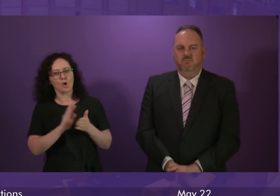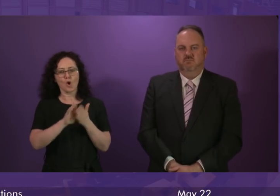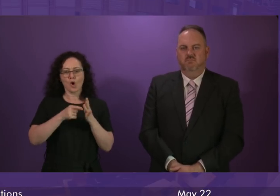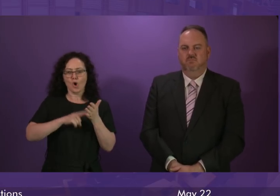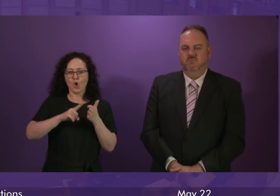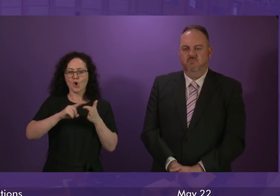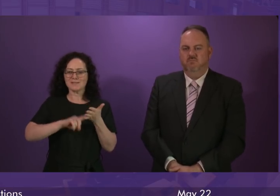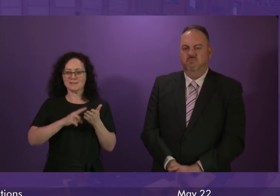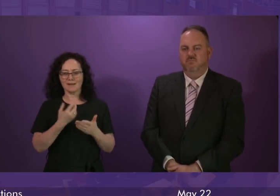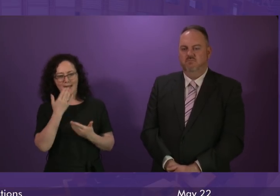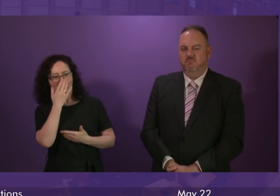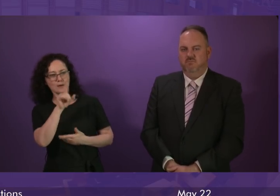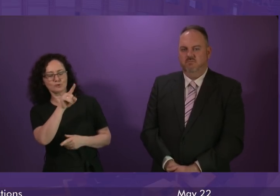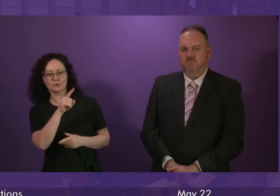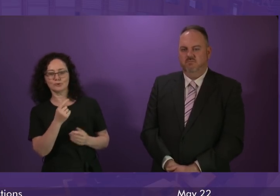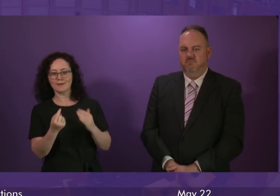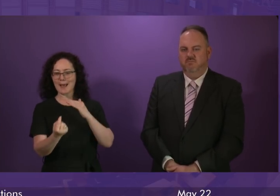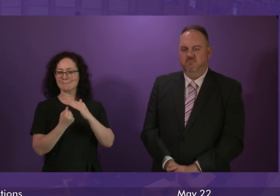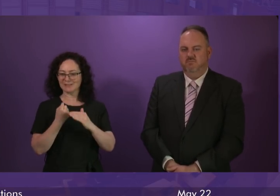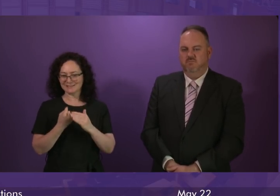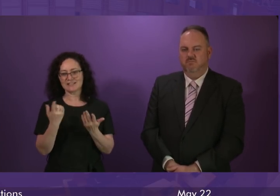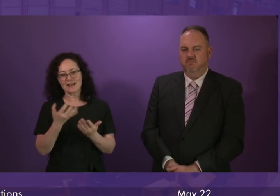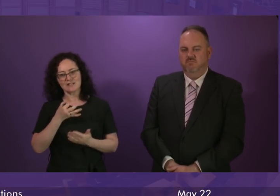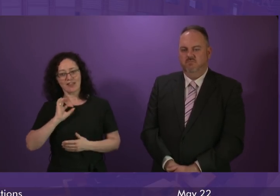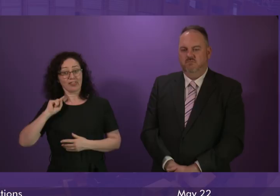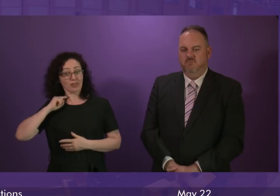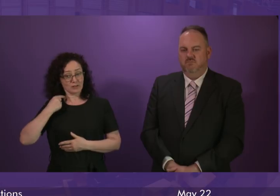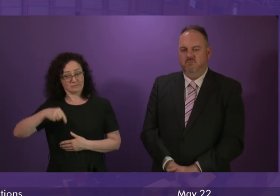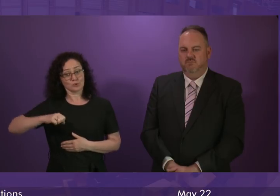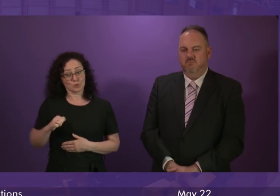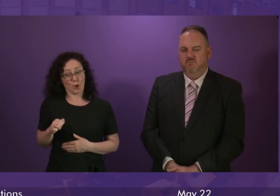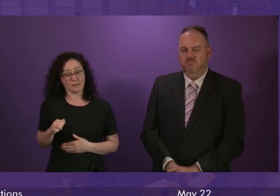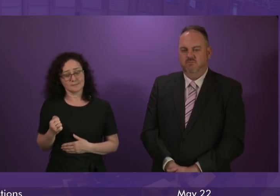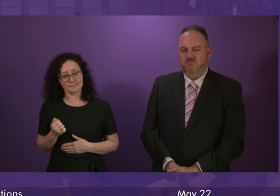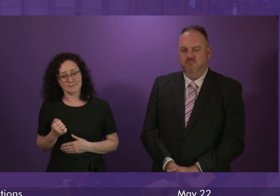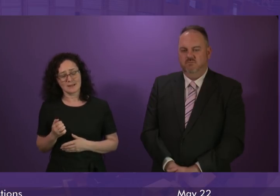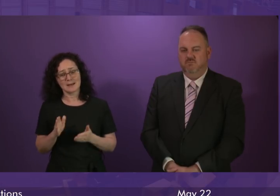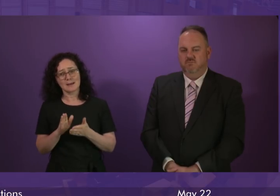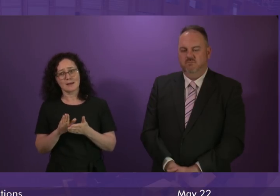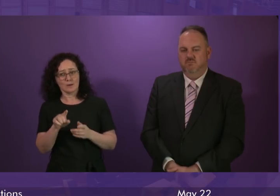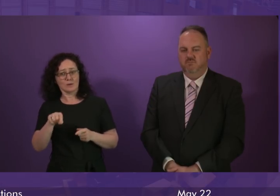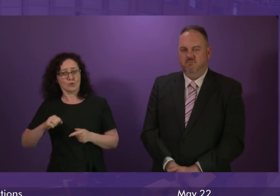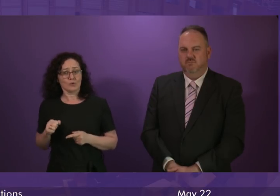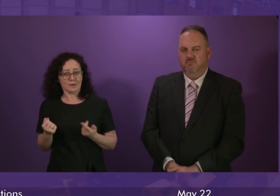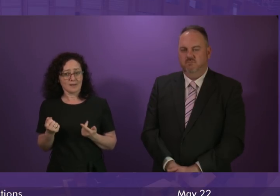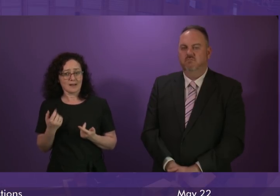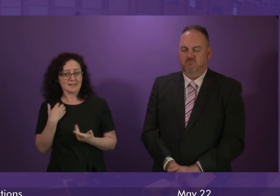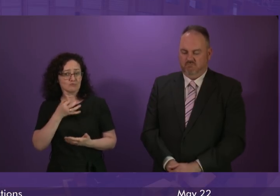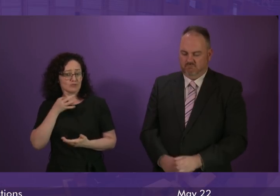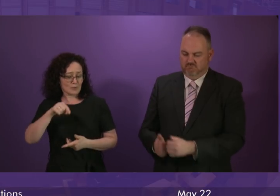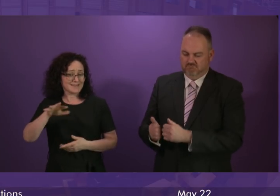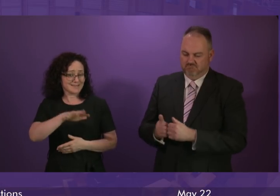Scotland that continues to allow us to attract the best people, not just from within Scotland, but from countries across Europe and further afield.